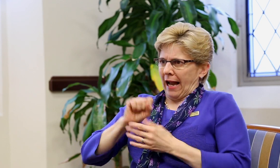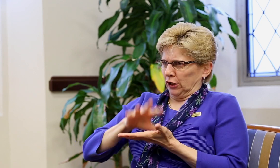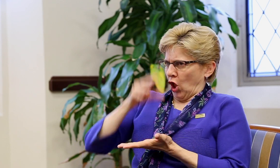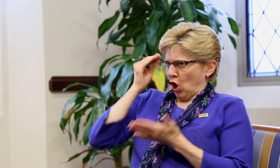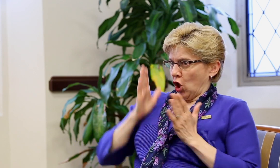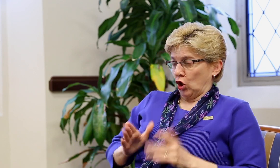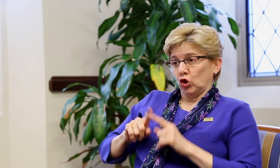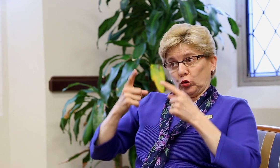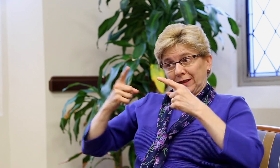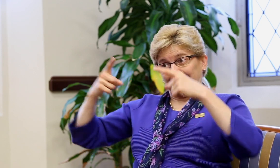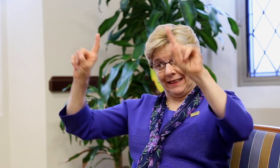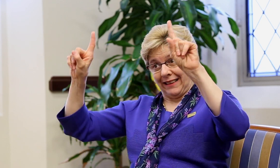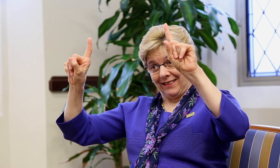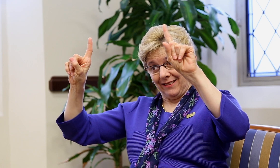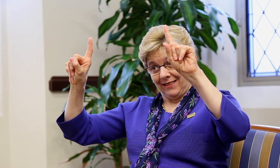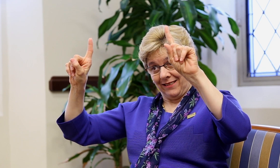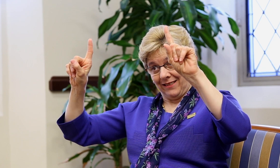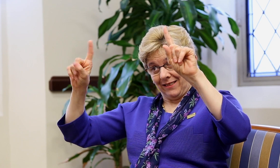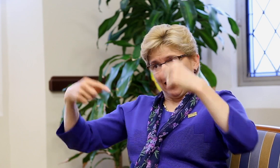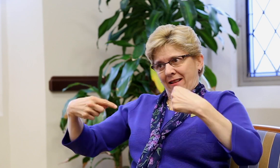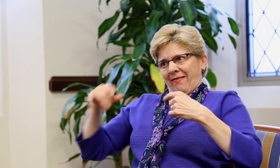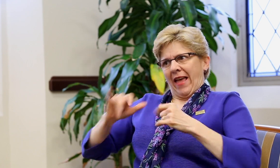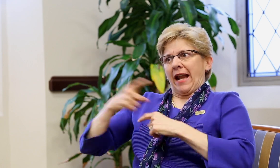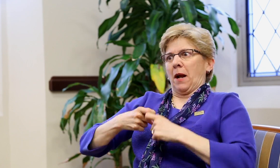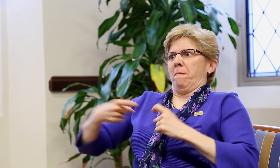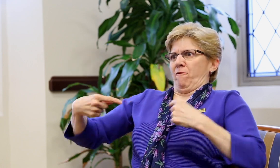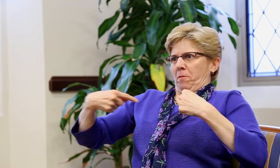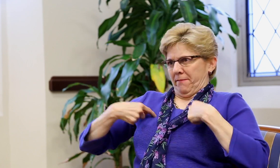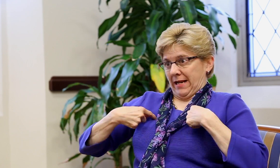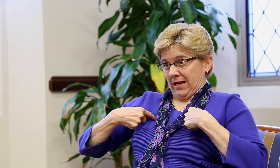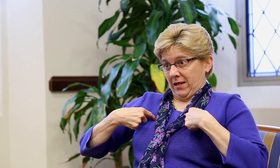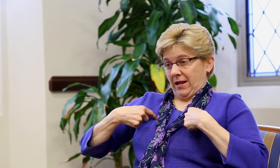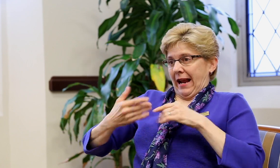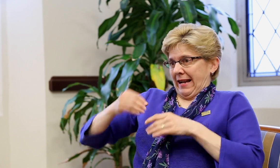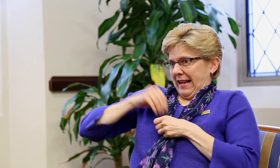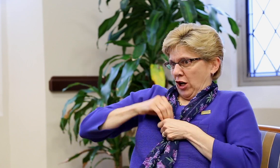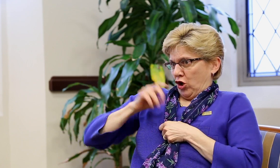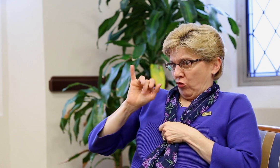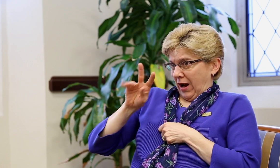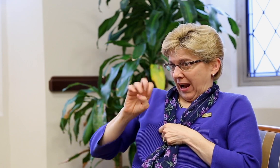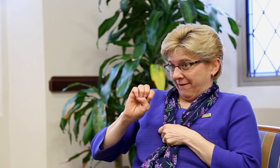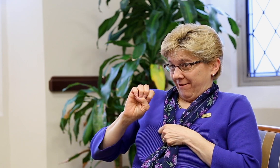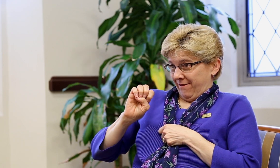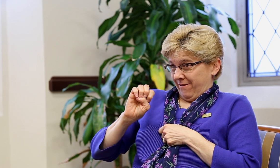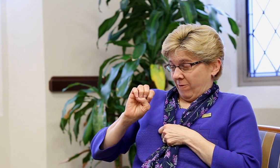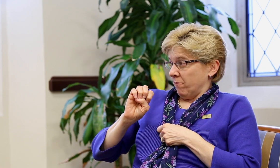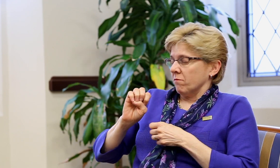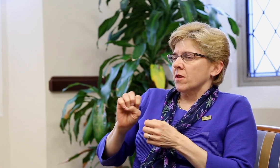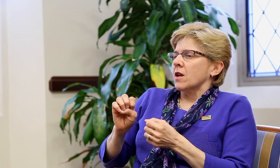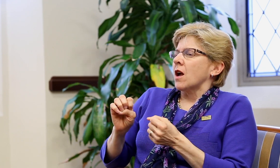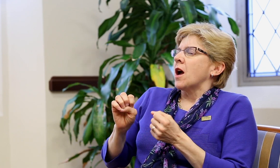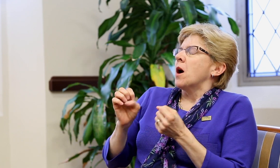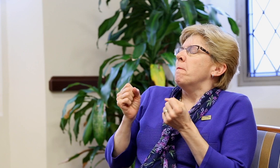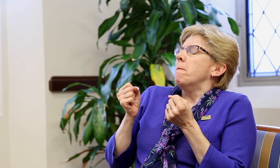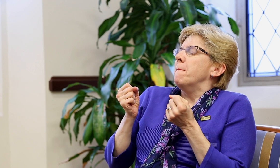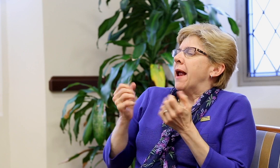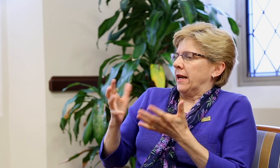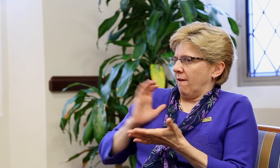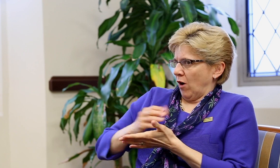as a learner in order to succeed. And that came from me internally. I had that internal drive. And, you know, many of our students